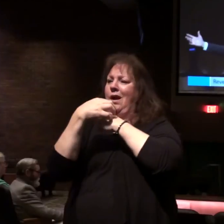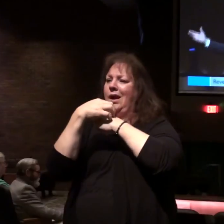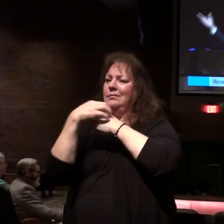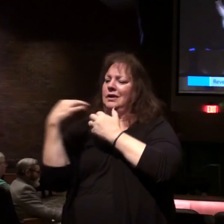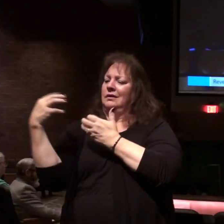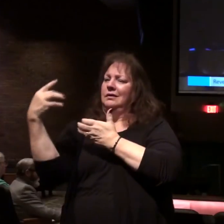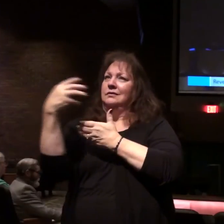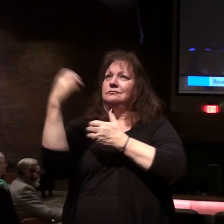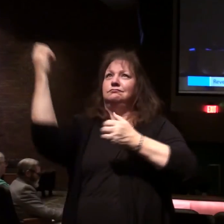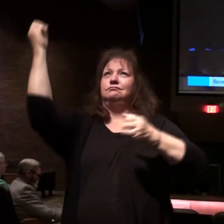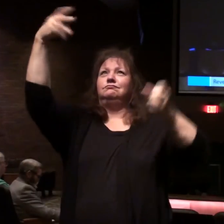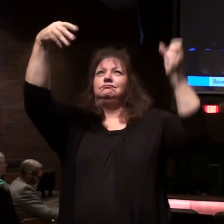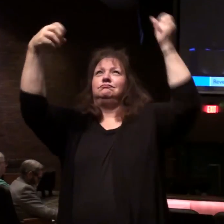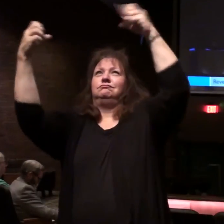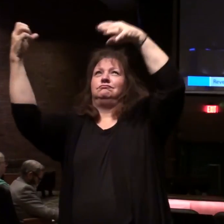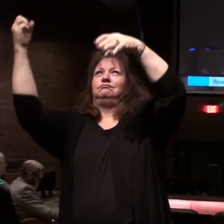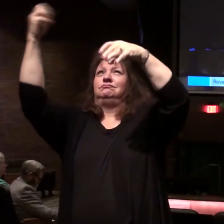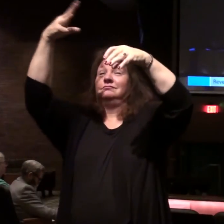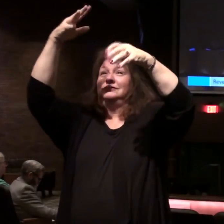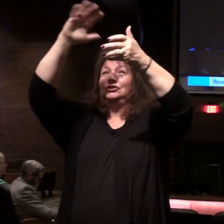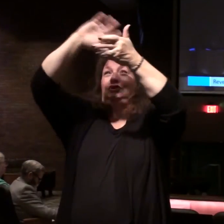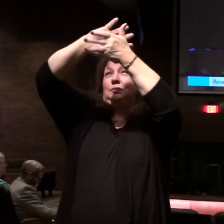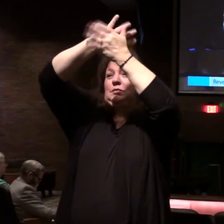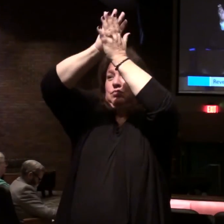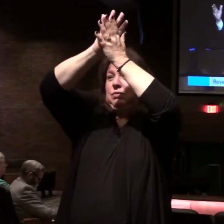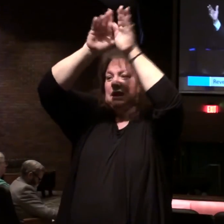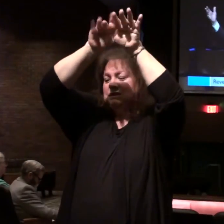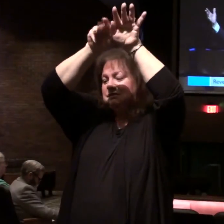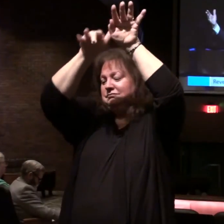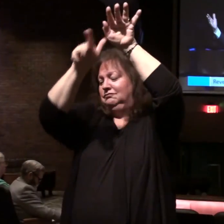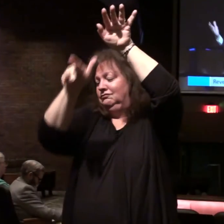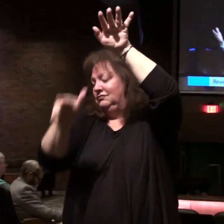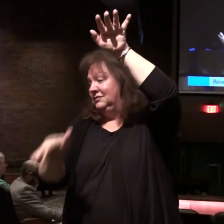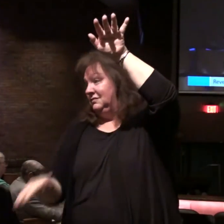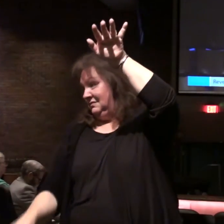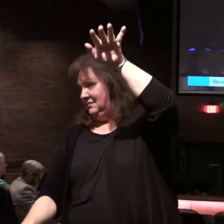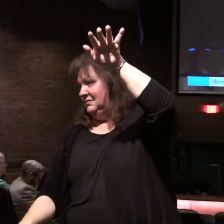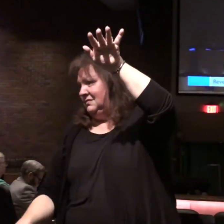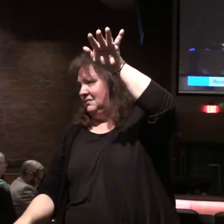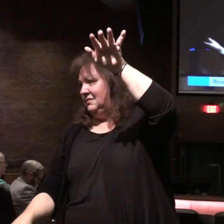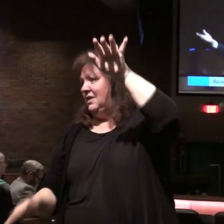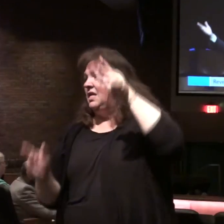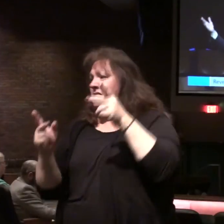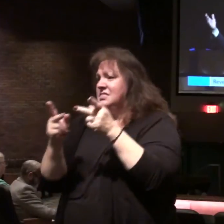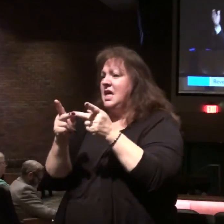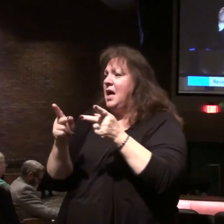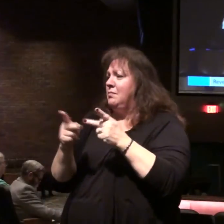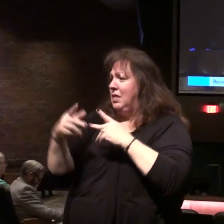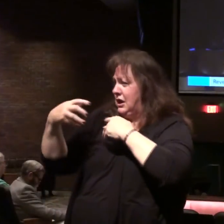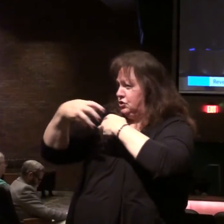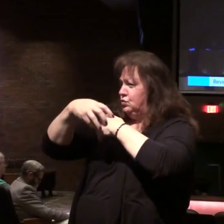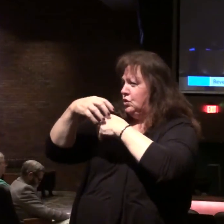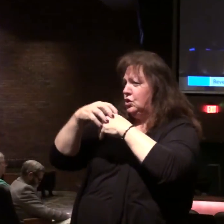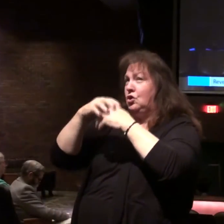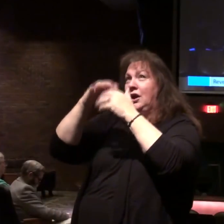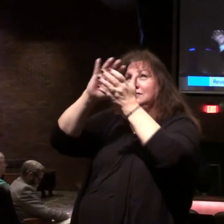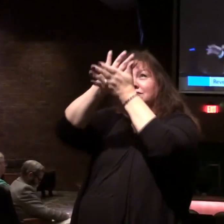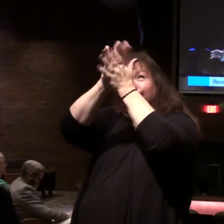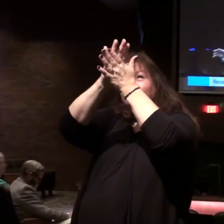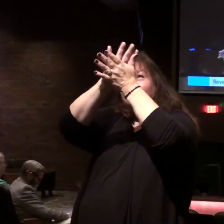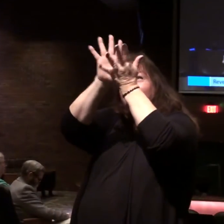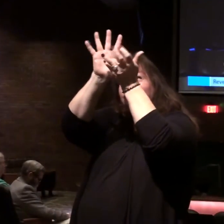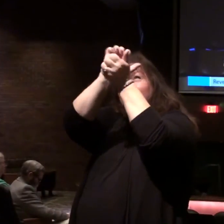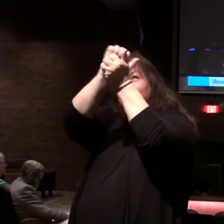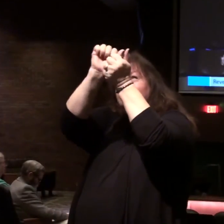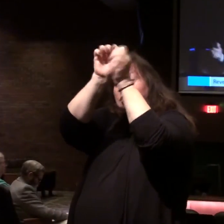gathered and thrown in to the wine press, that place where the grapes would be trampled out and